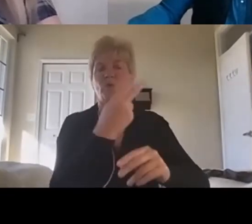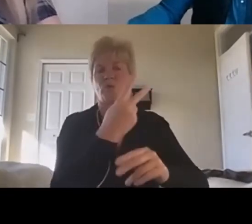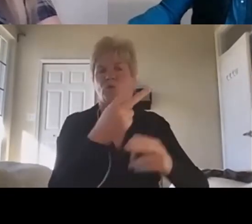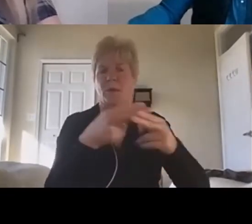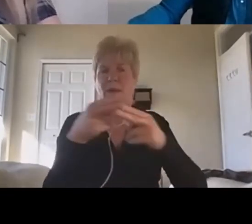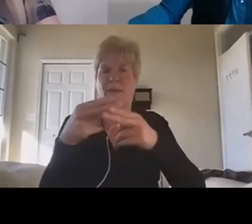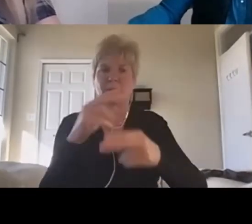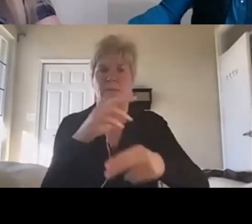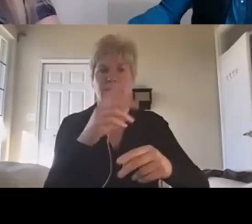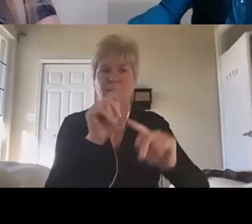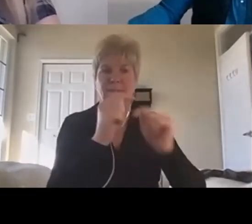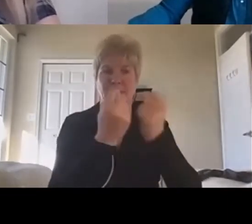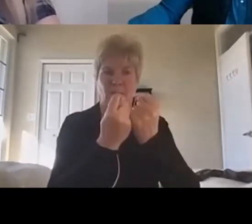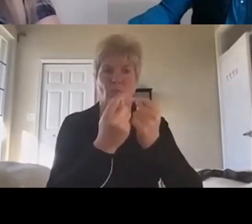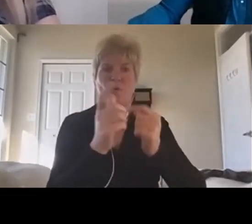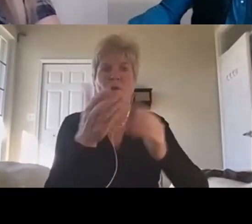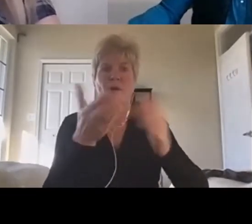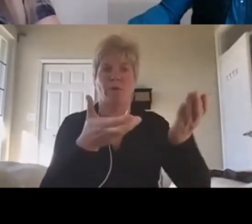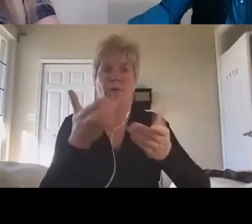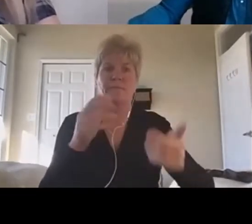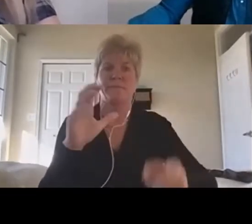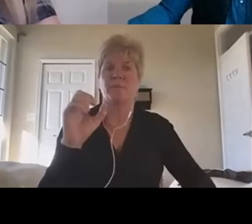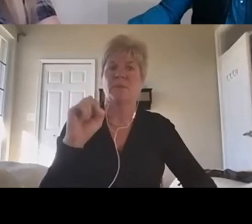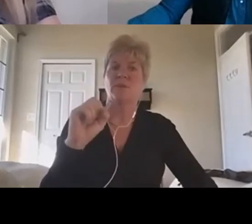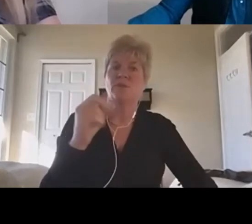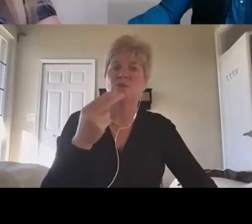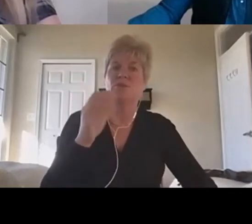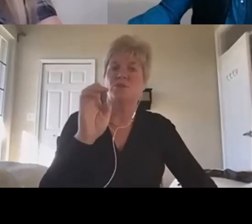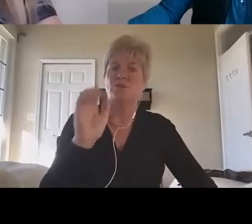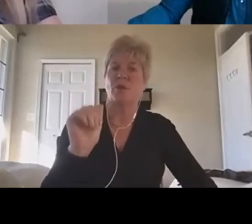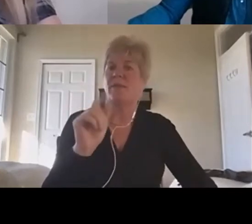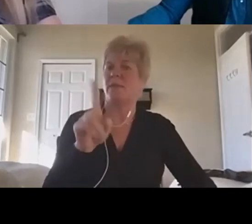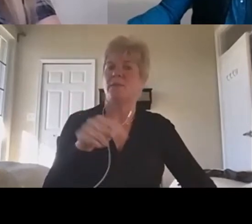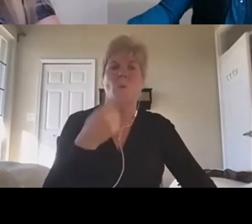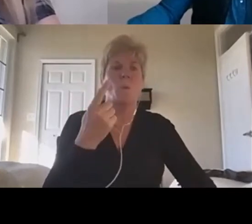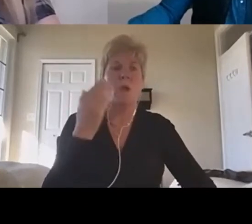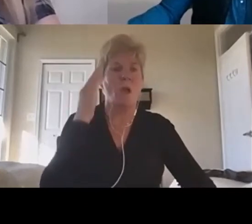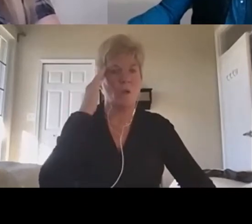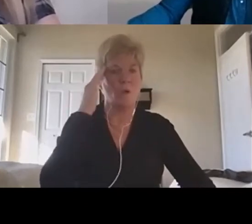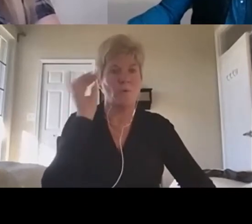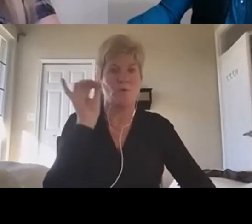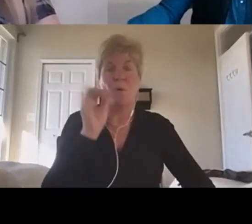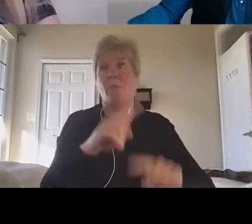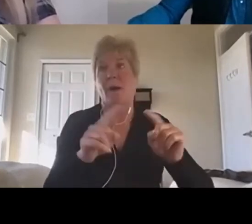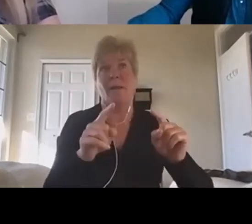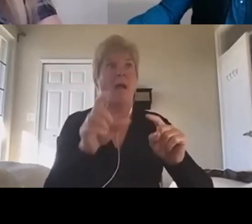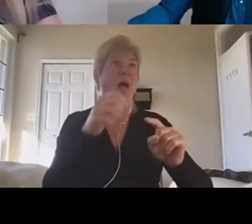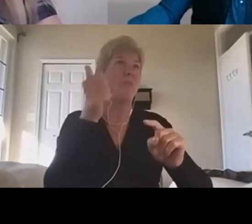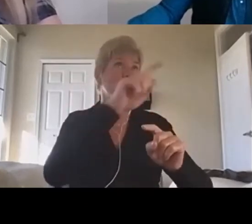That's the only one I'm aware of right now as well. But that does mean that there aren't others.